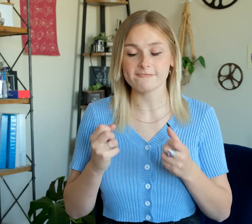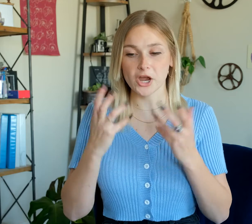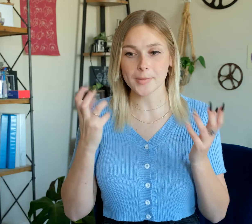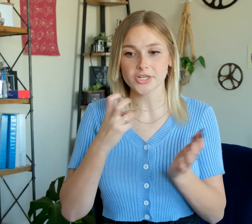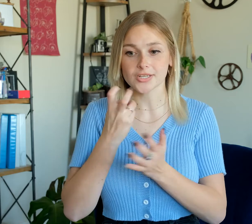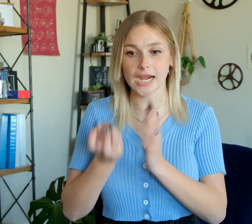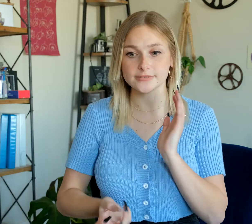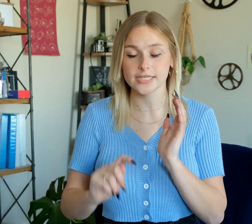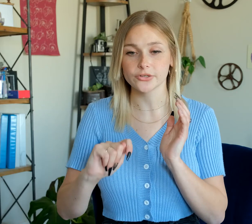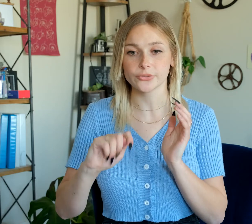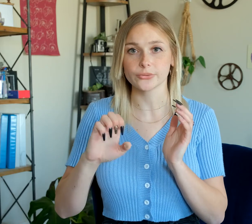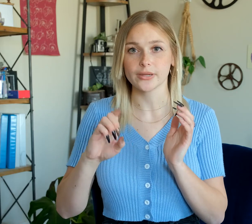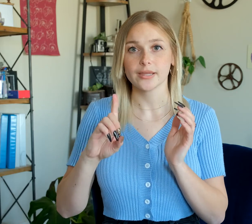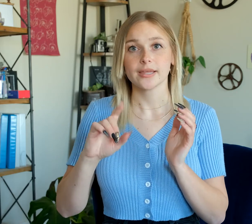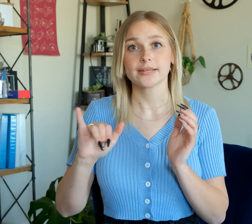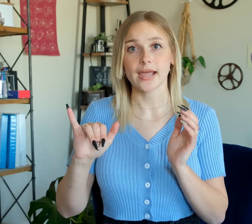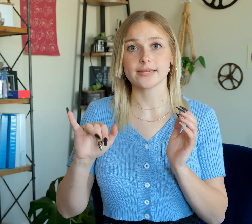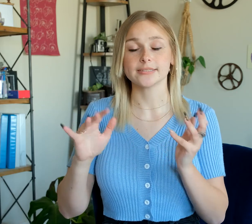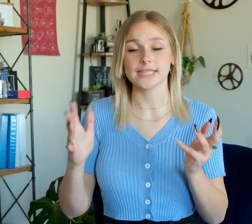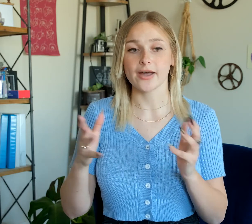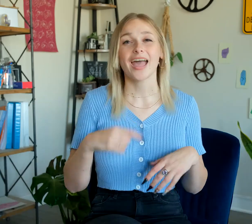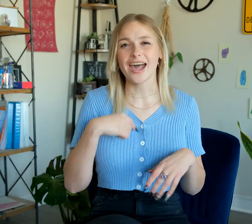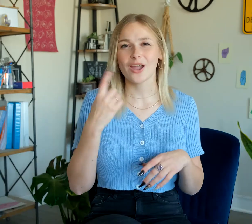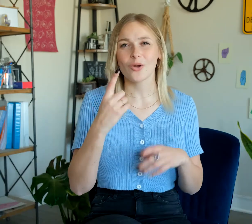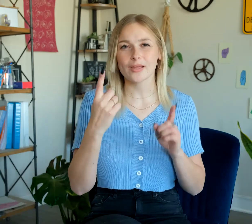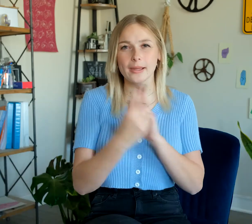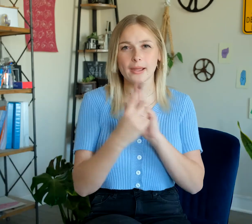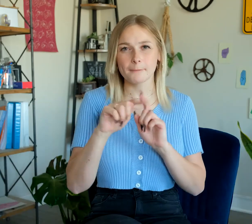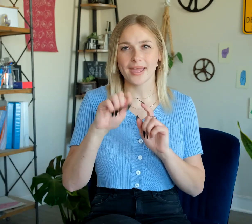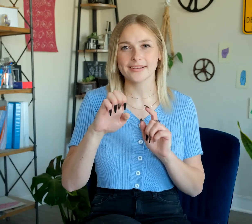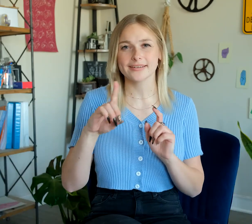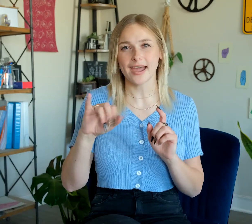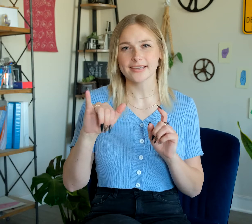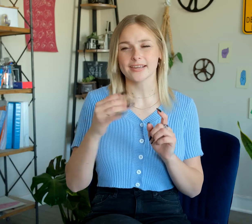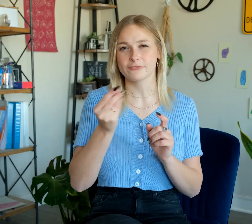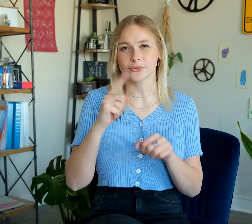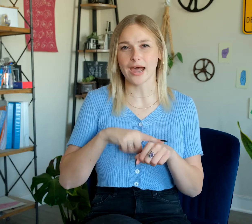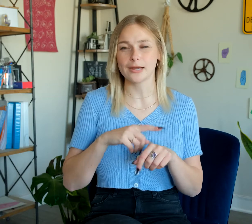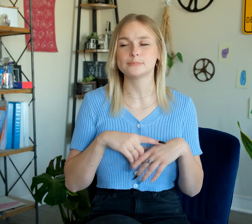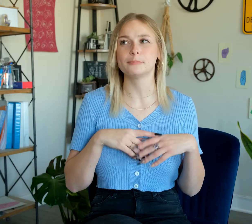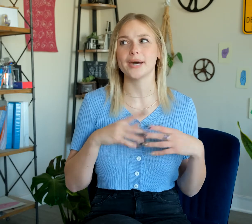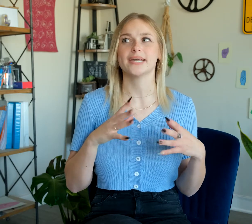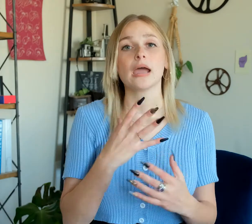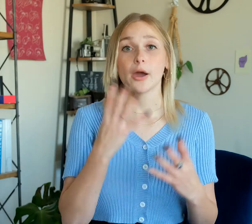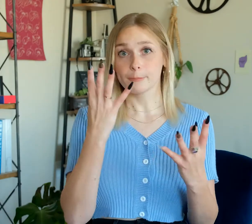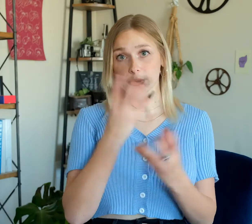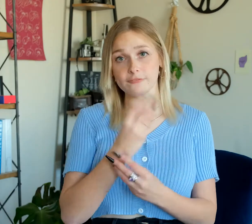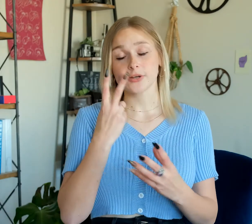very much starts into Teddy's death. I only met Teddy a few times, but it's beautiful